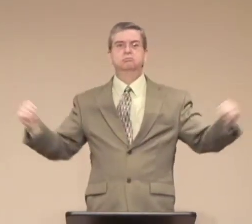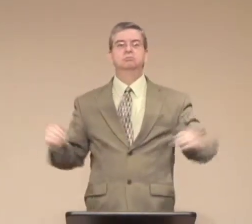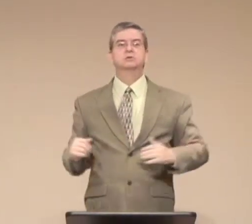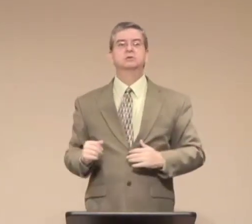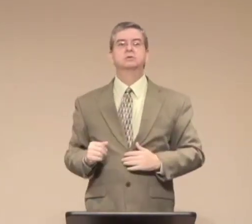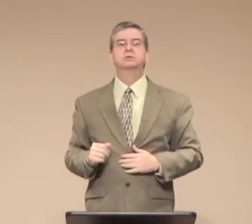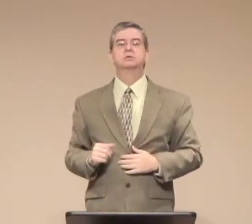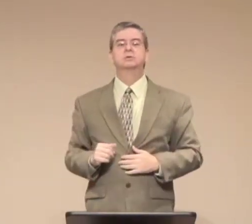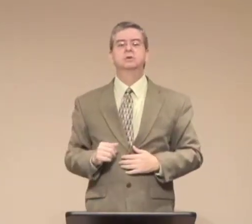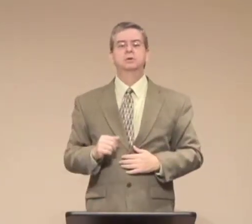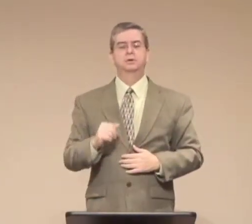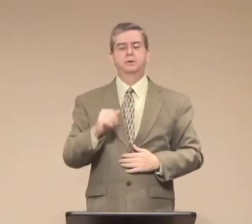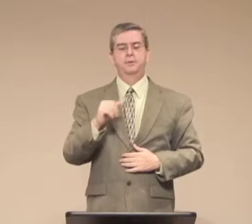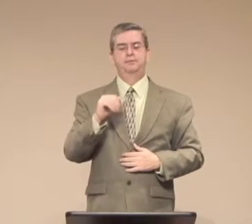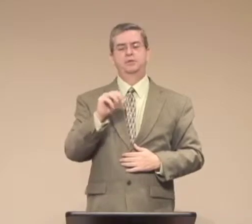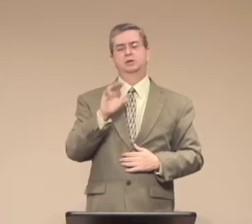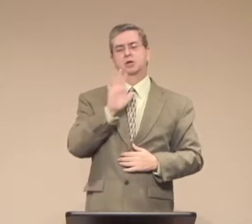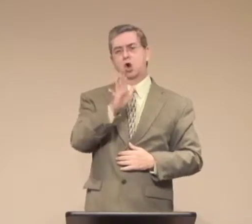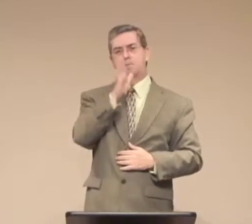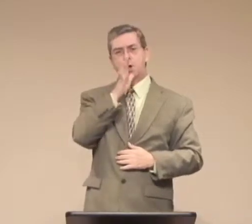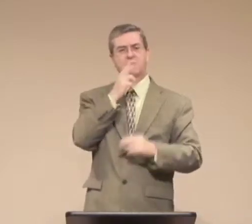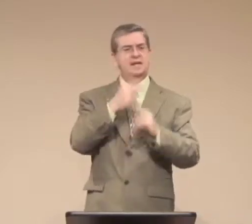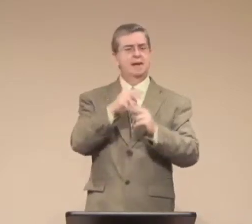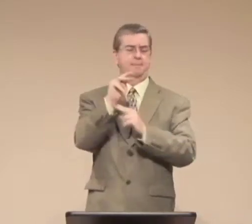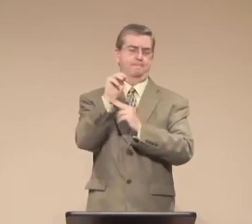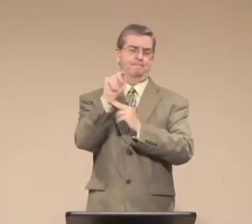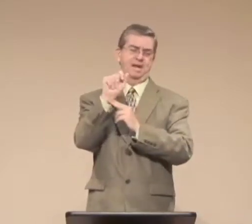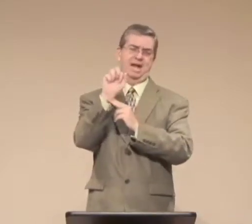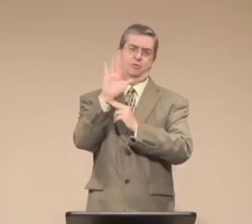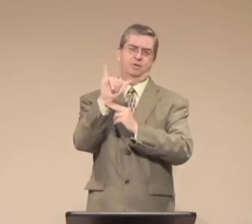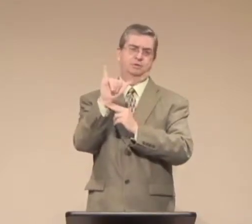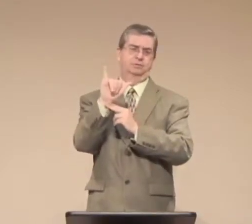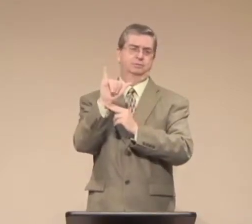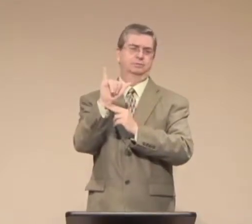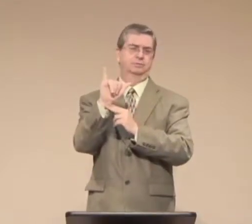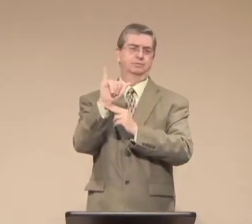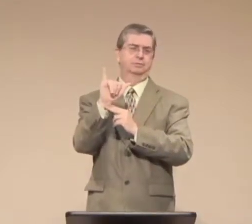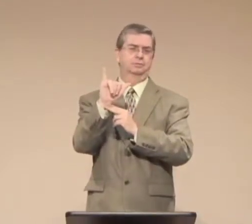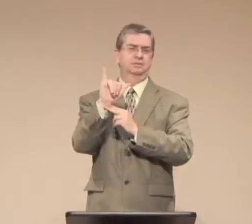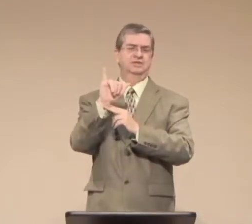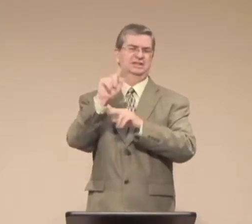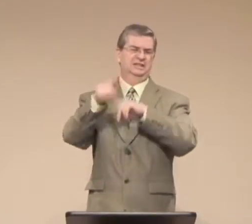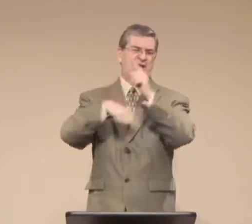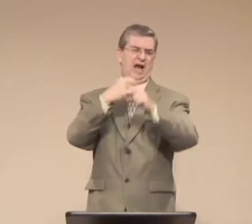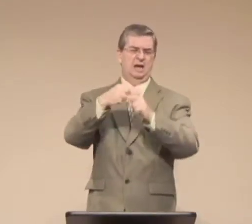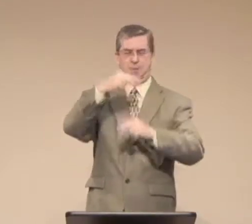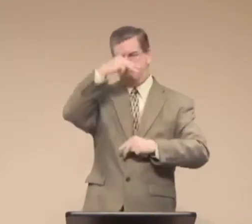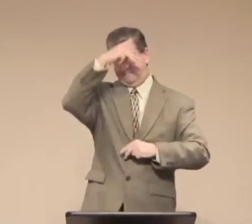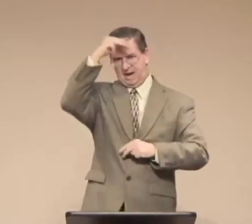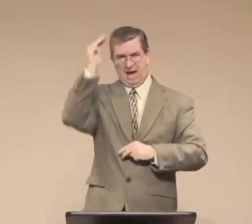hanging and nailed to the cross. His mother Mary is there with him. Amen.